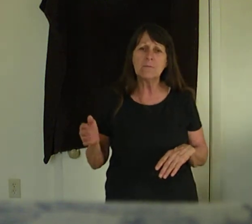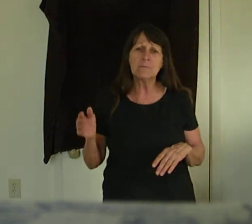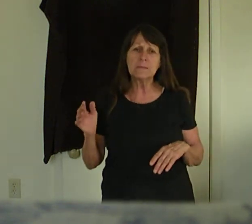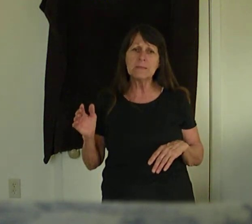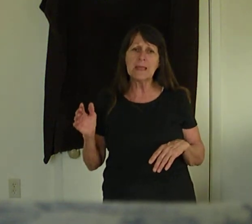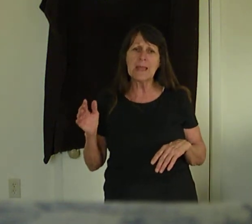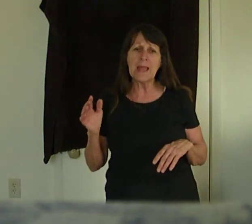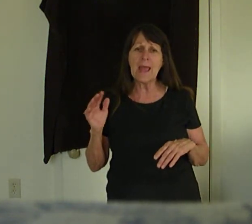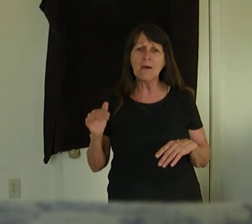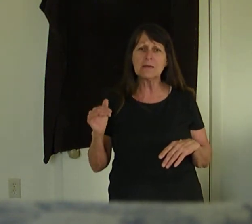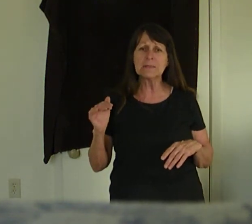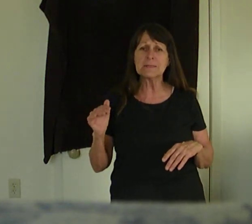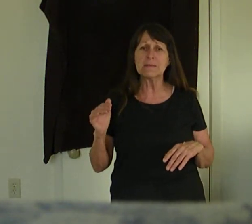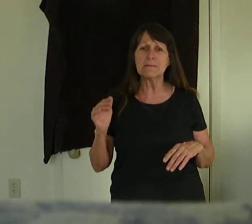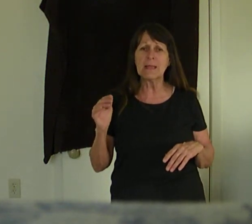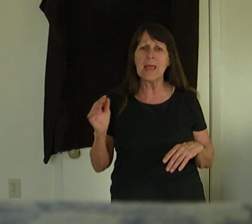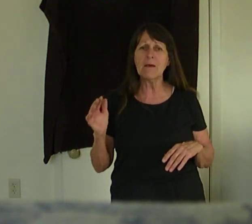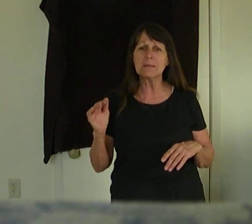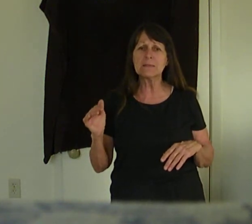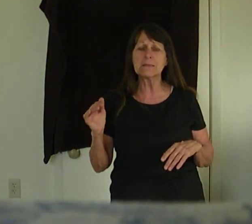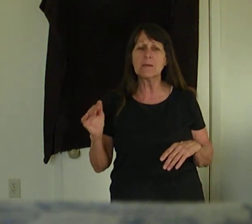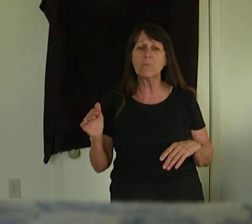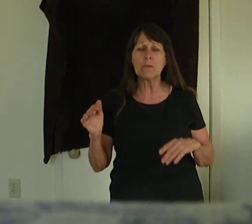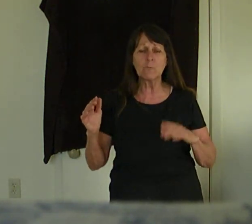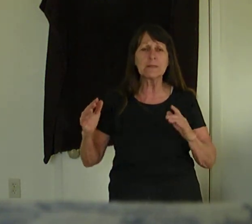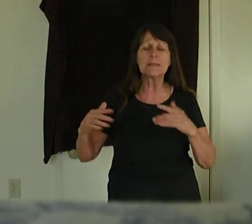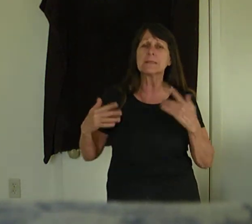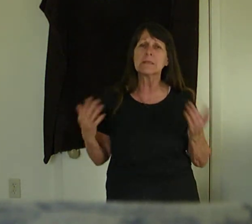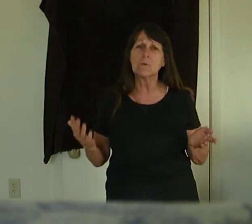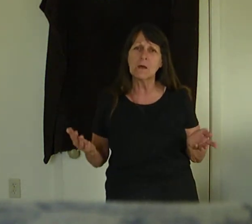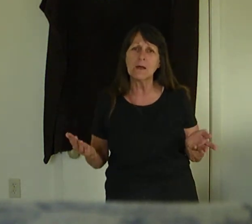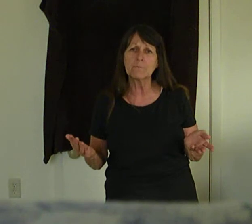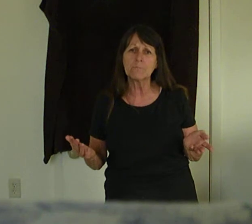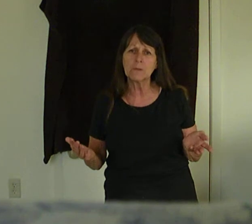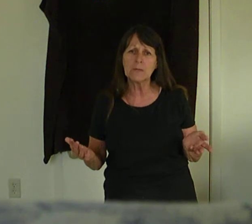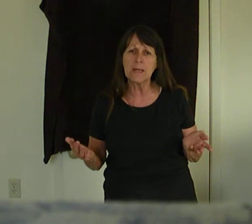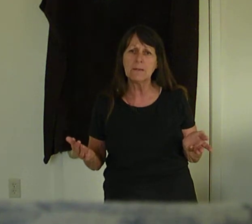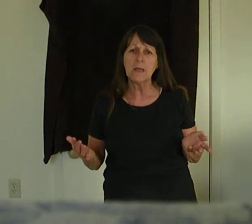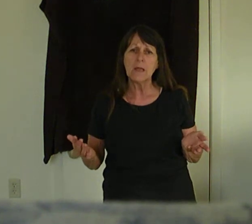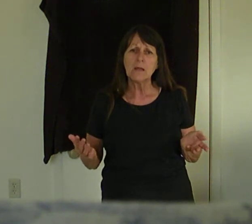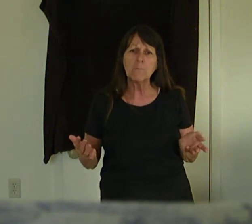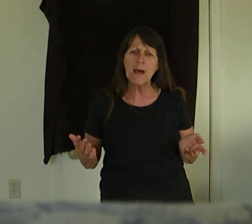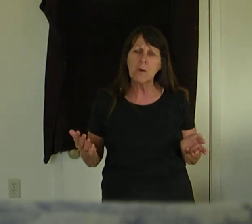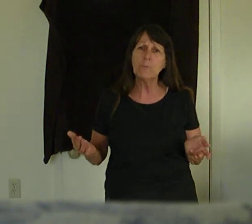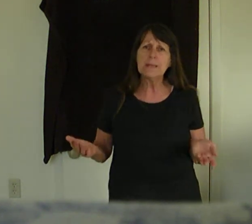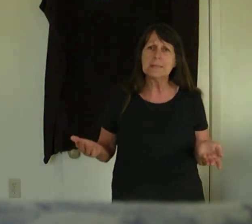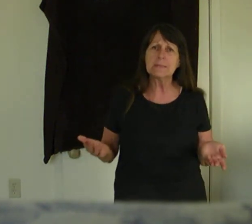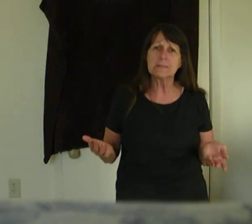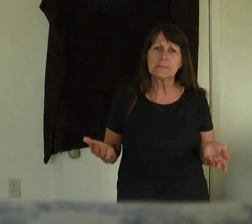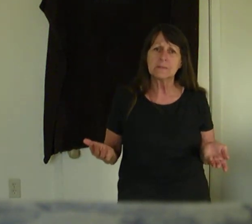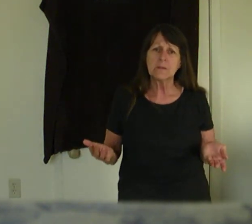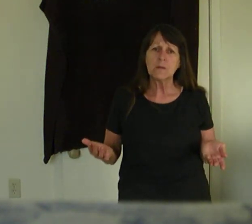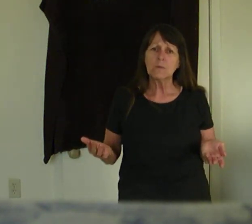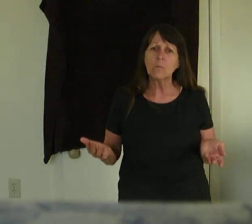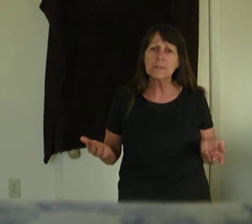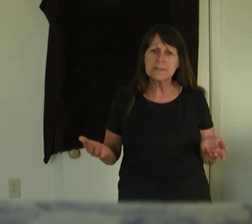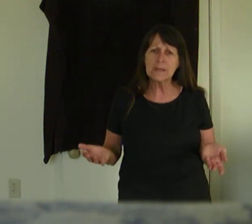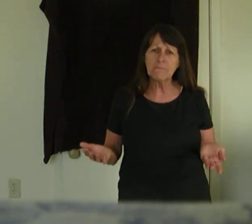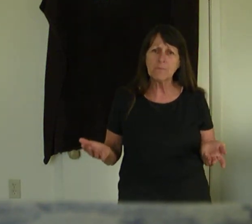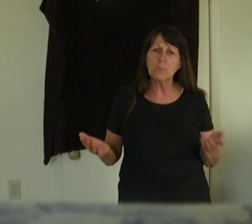Now, how is it that we really get to know God, okay? By obedience. We suffer when